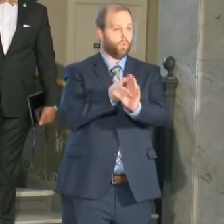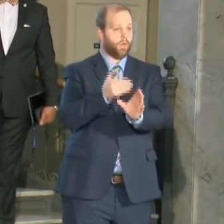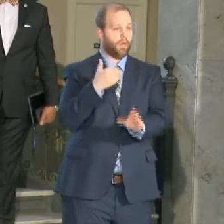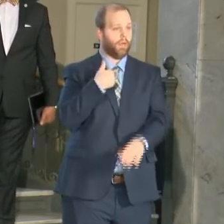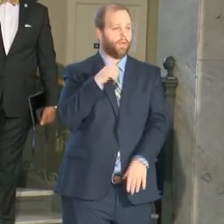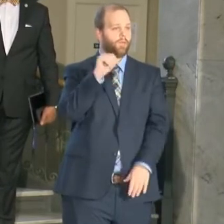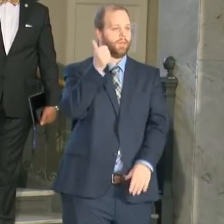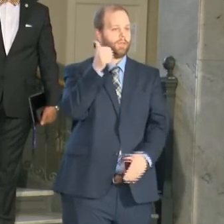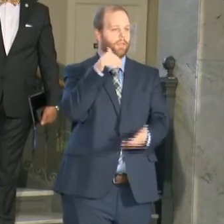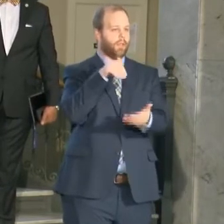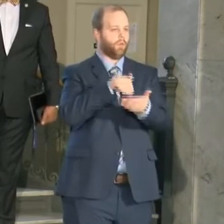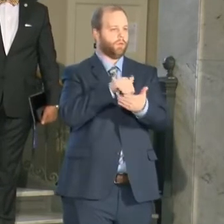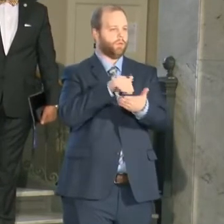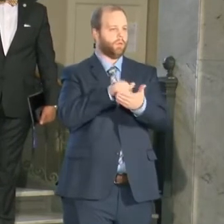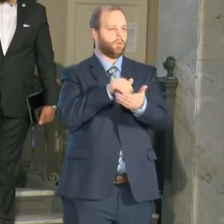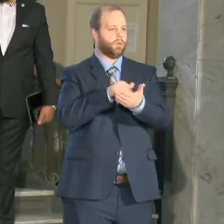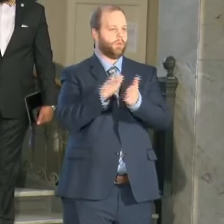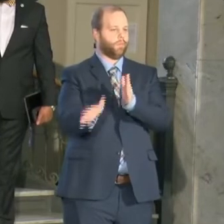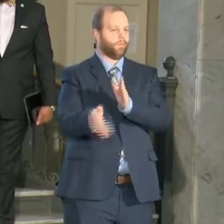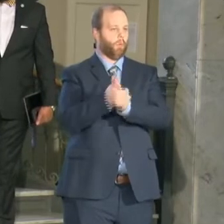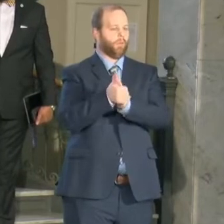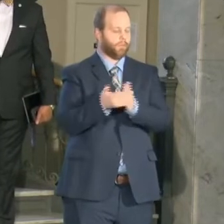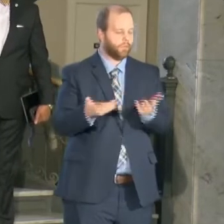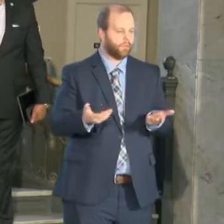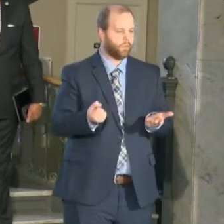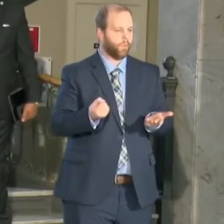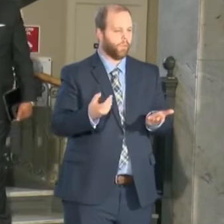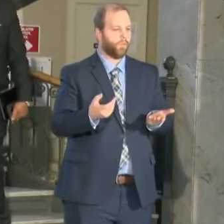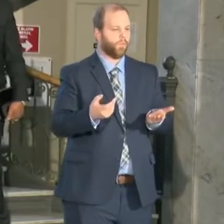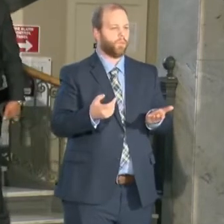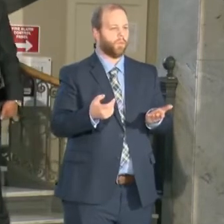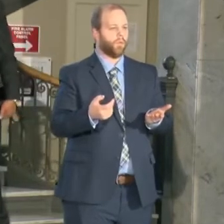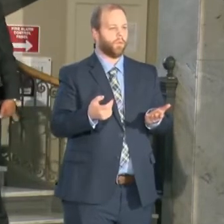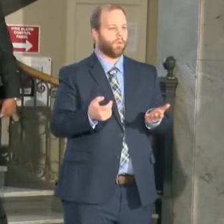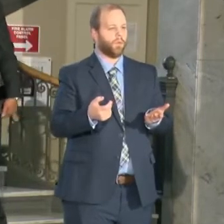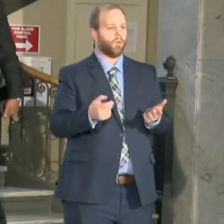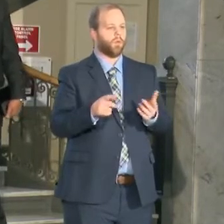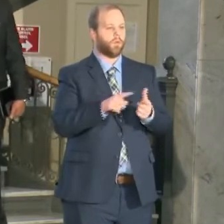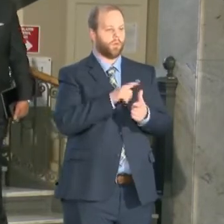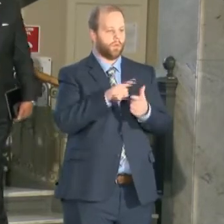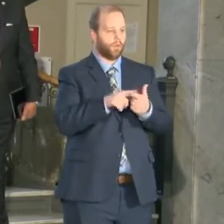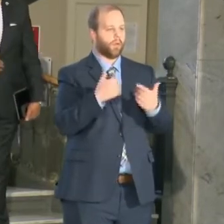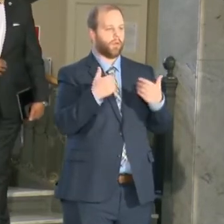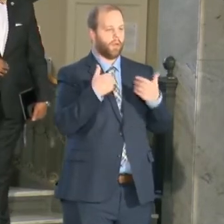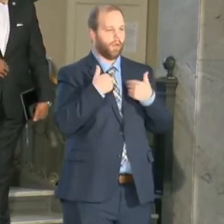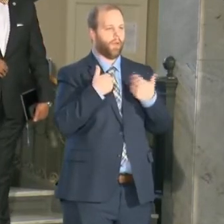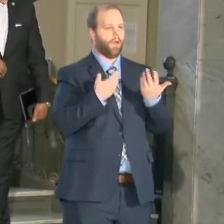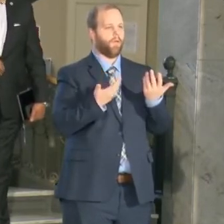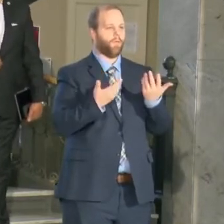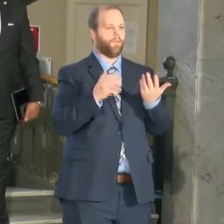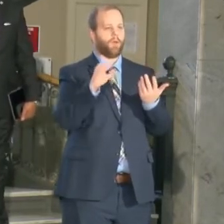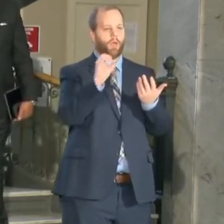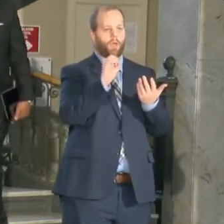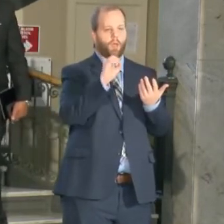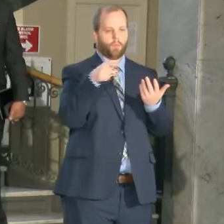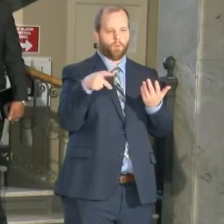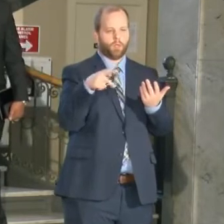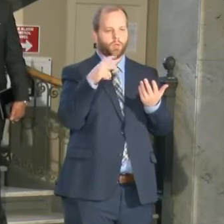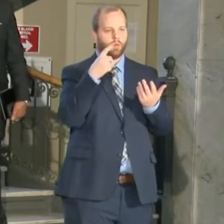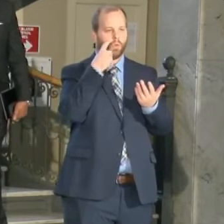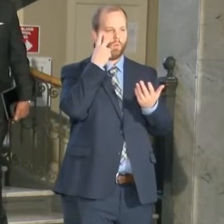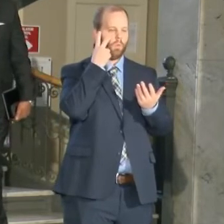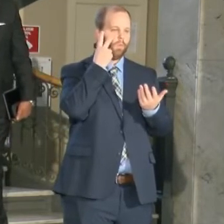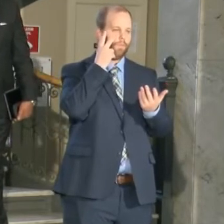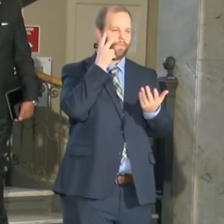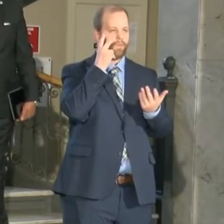And also another program that we're doing is Operation Watchful Eye. Operation Watchful Eye. And we're identifying kids through